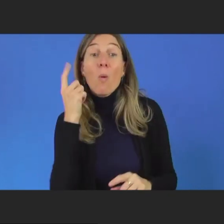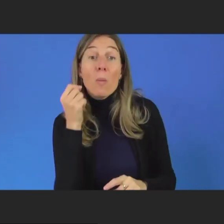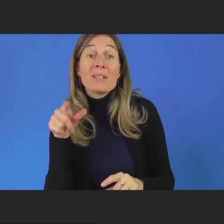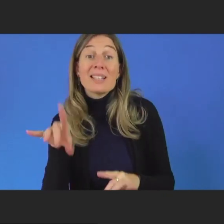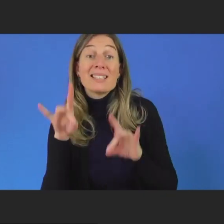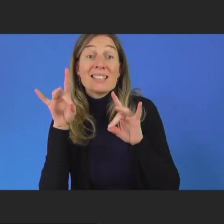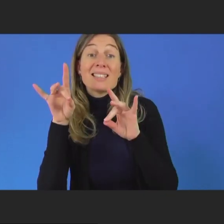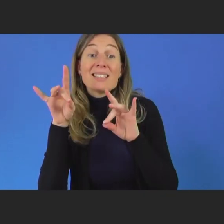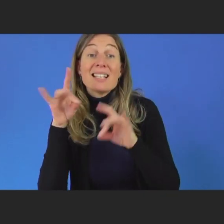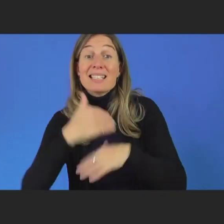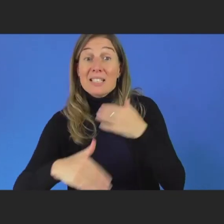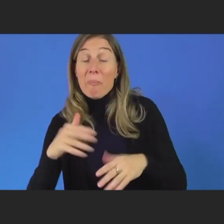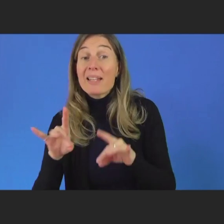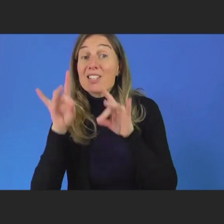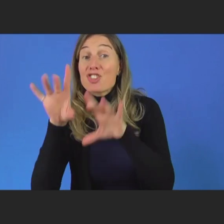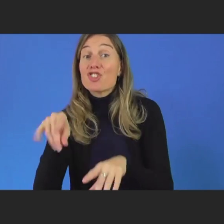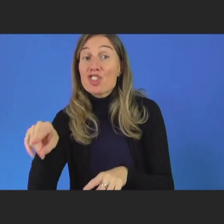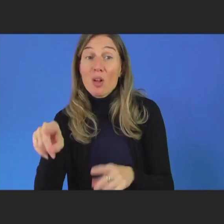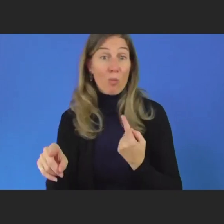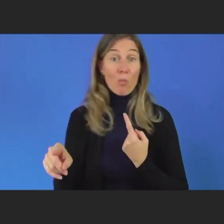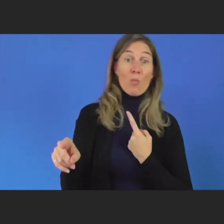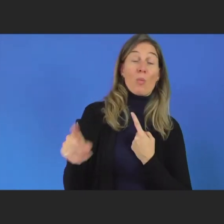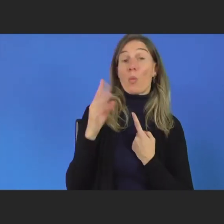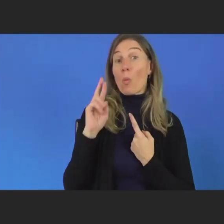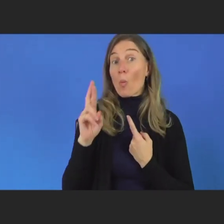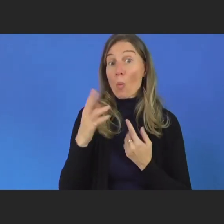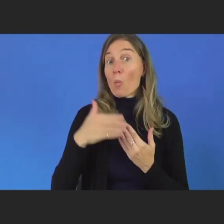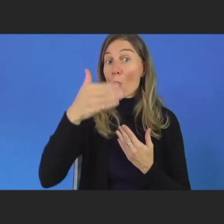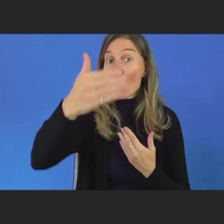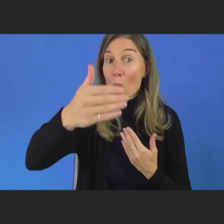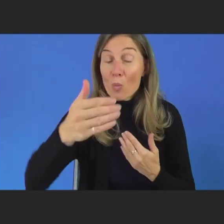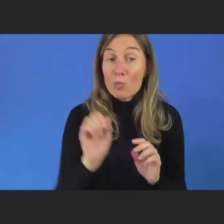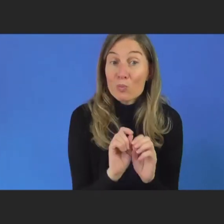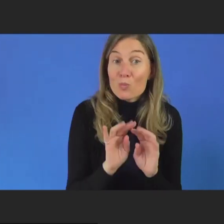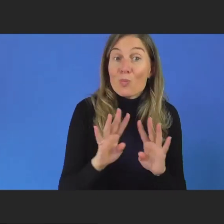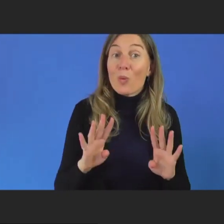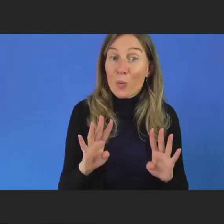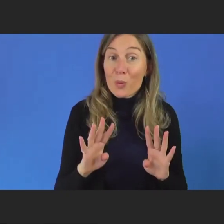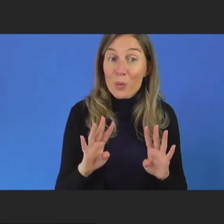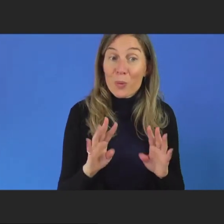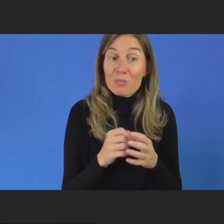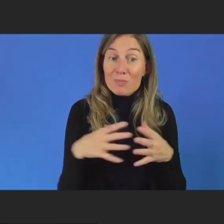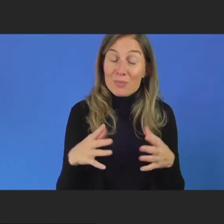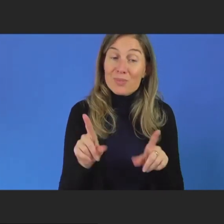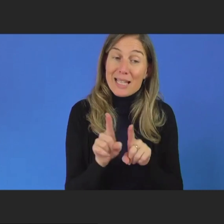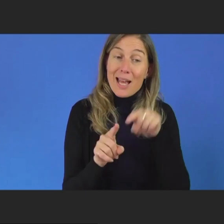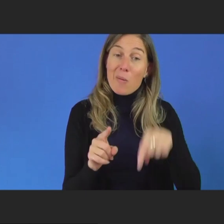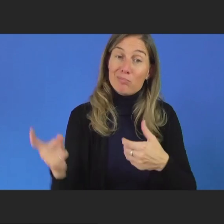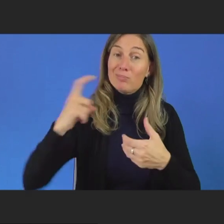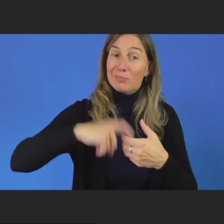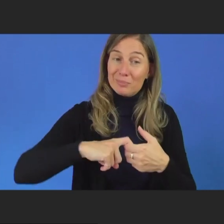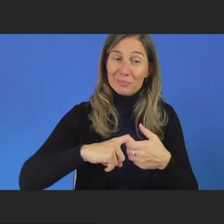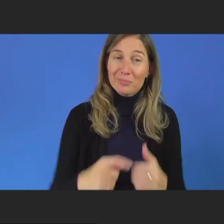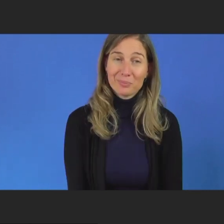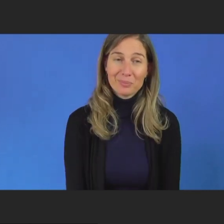more than myself, who will be joining some of these sessions. And we